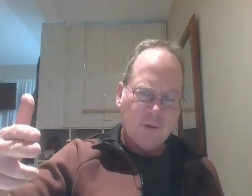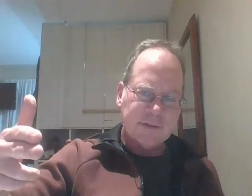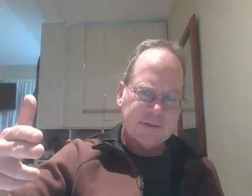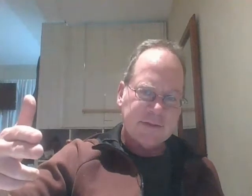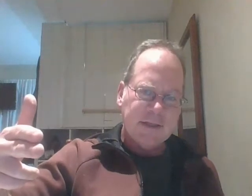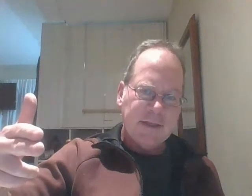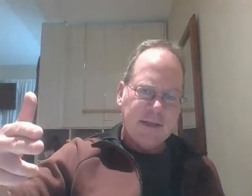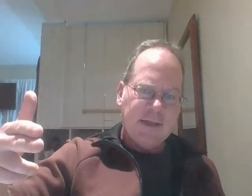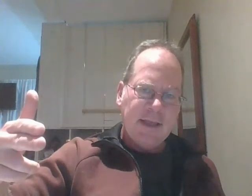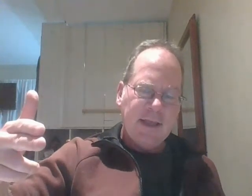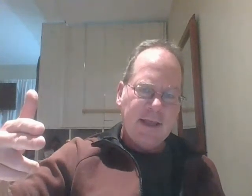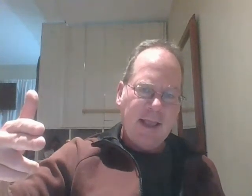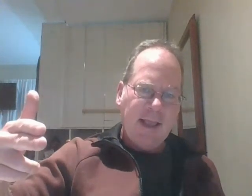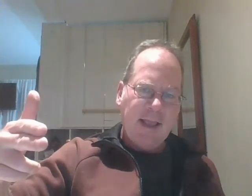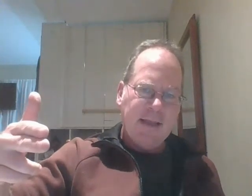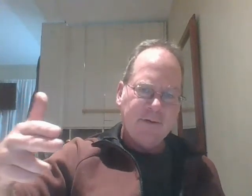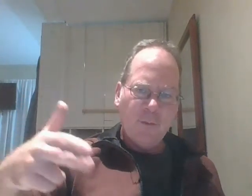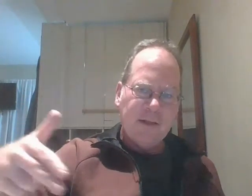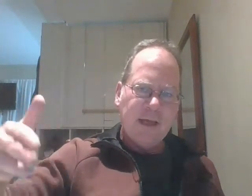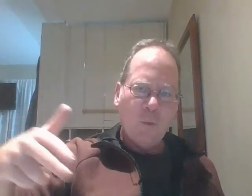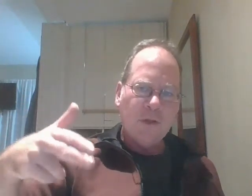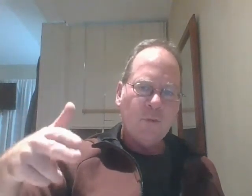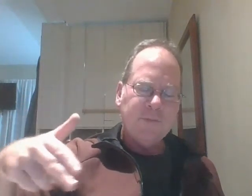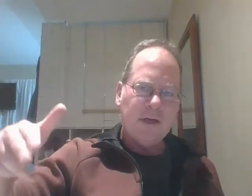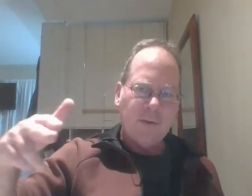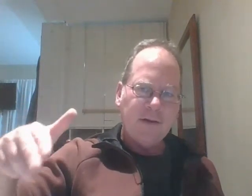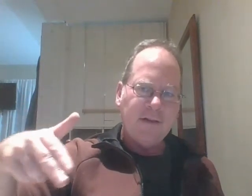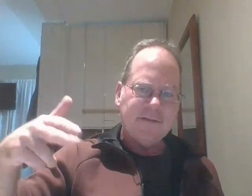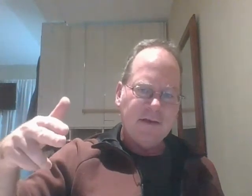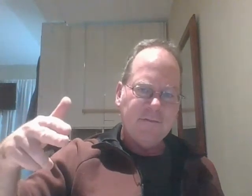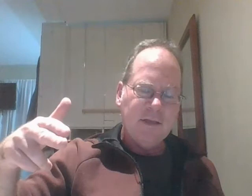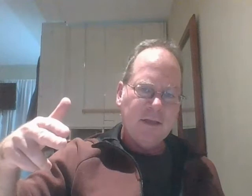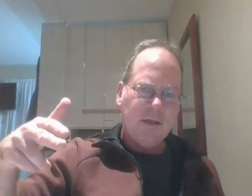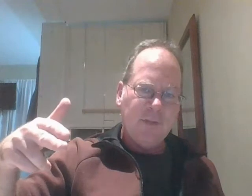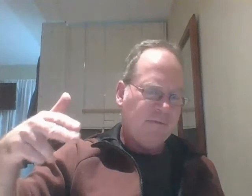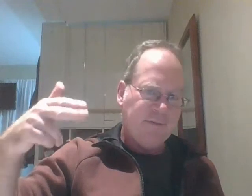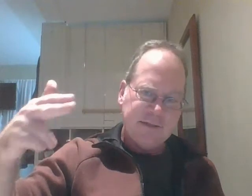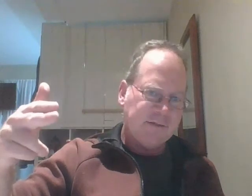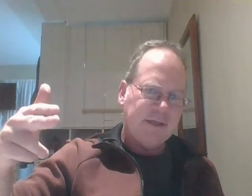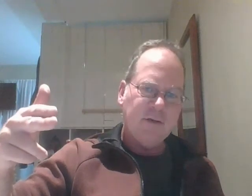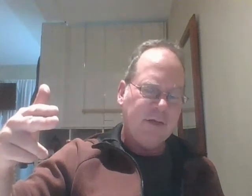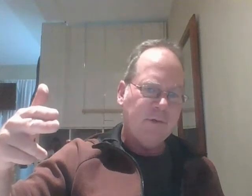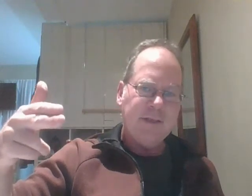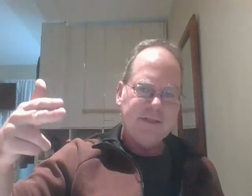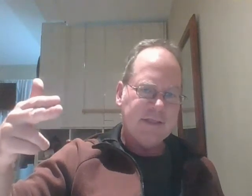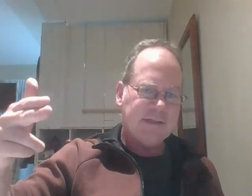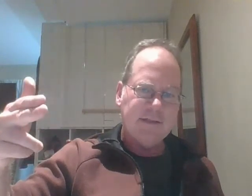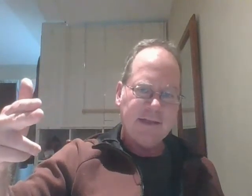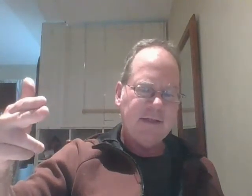and there'll be a lot wiggle room to get around a lot of stuff but eventually it'll it'll be just like the united